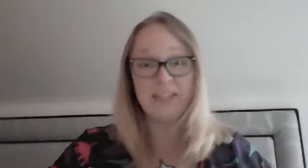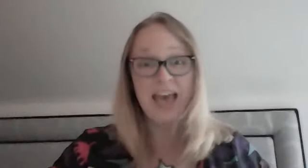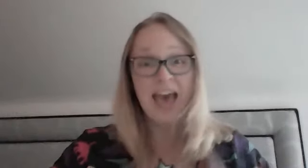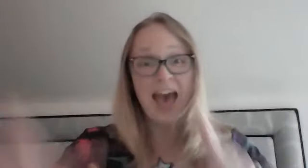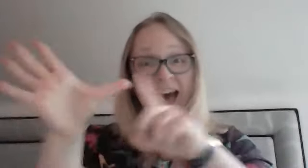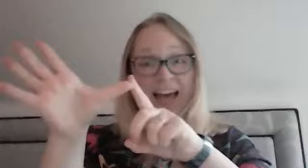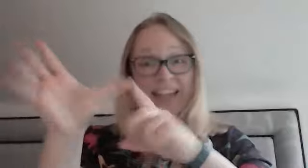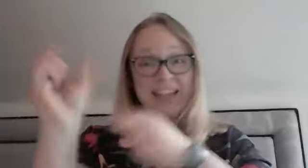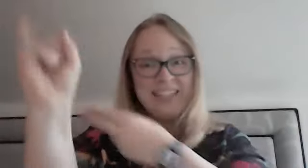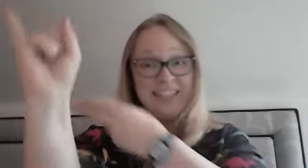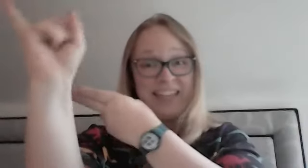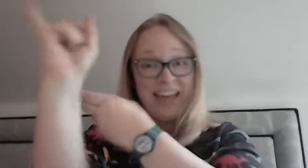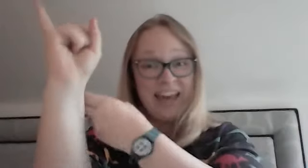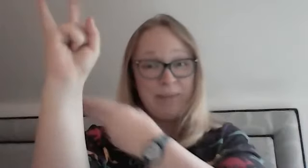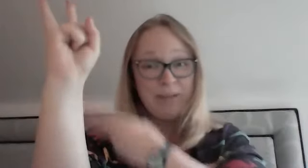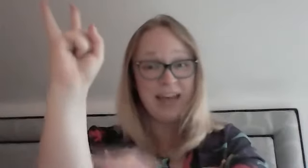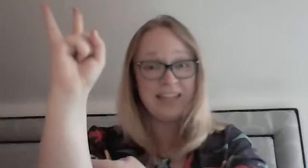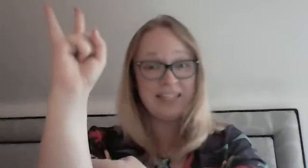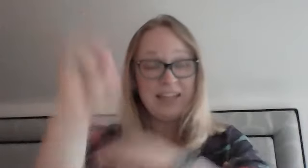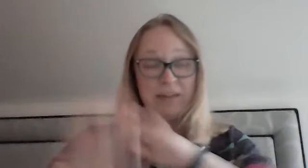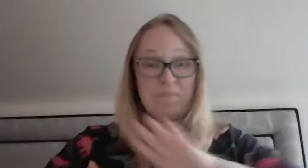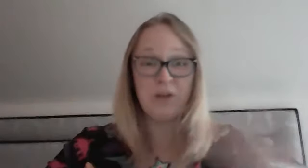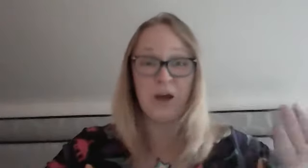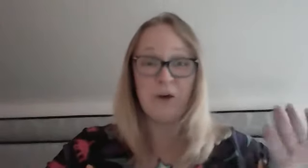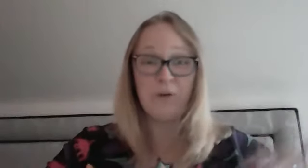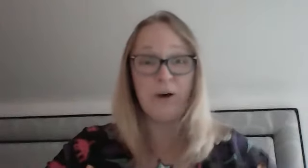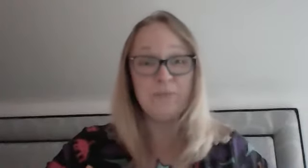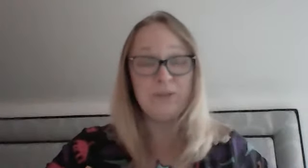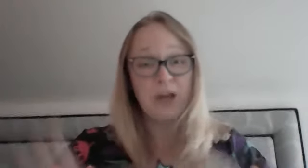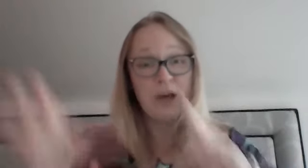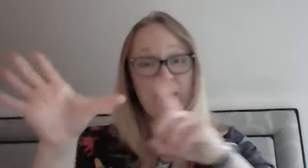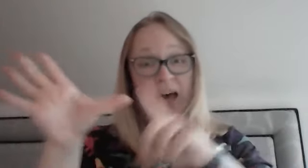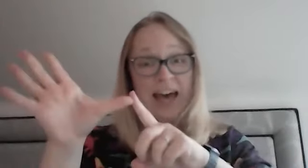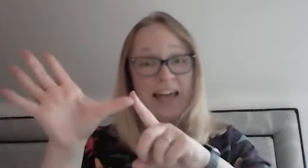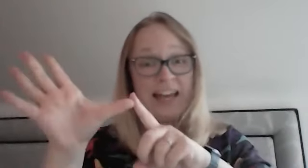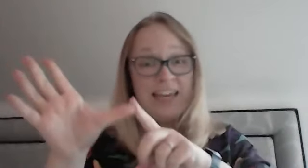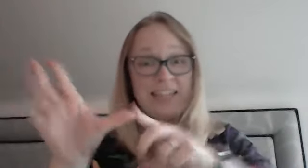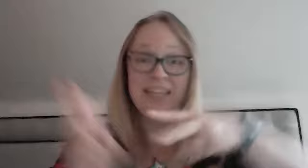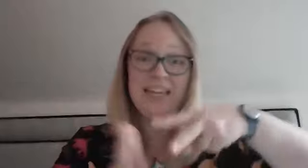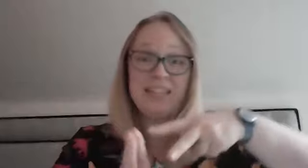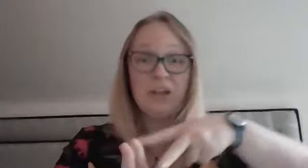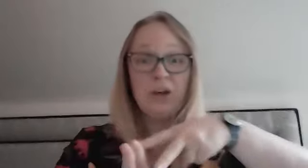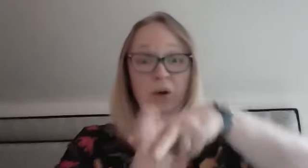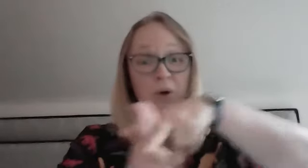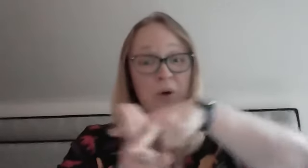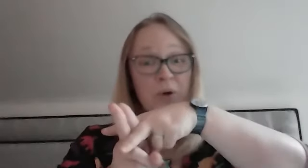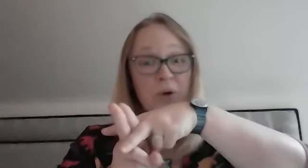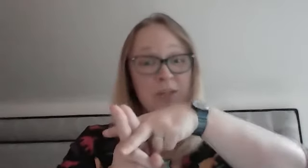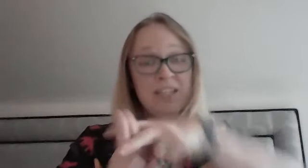Alice the camel has no humps So Alice is a horse